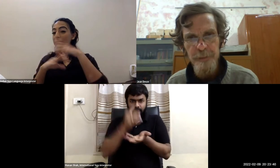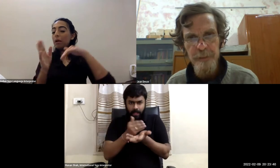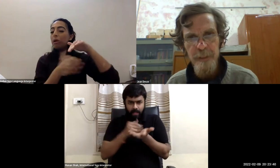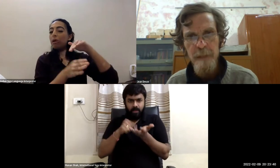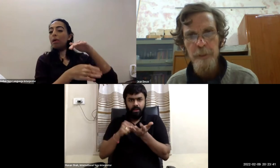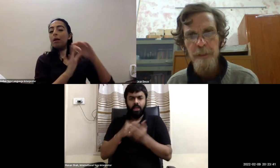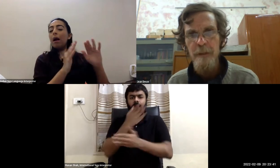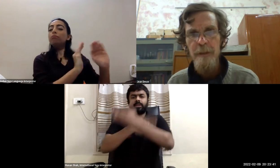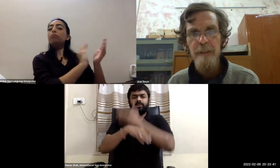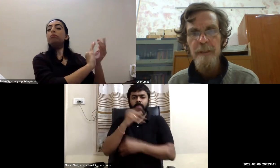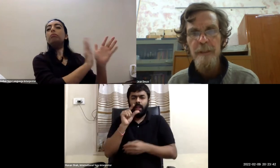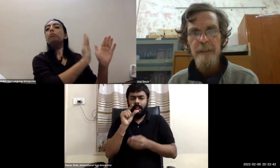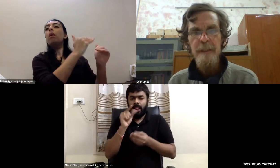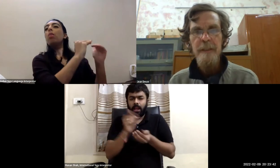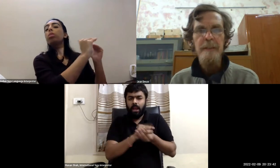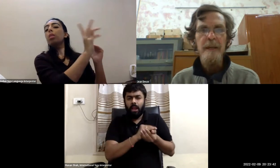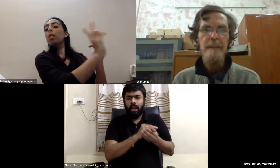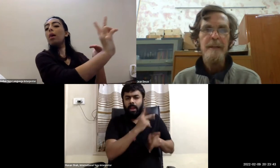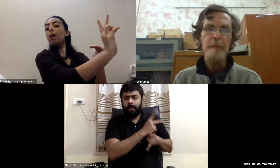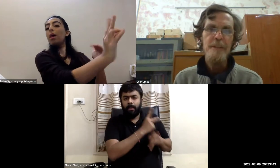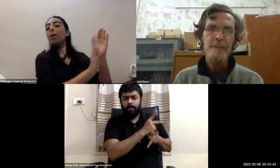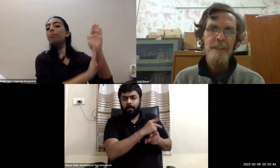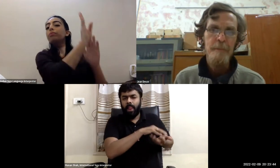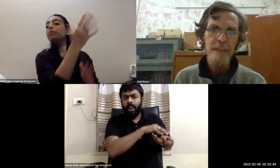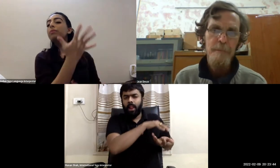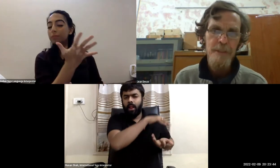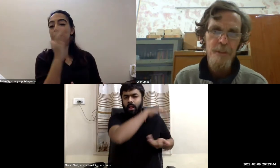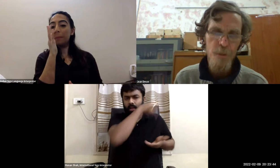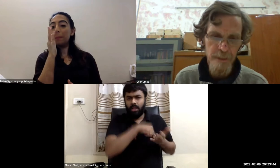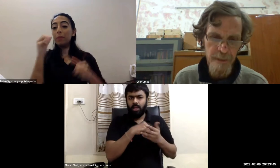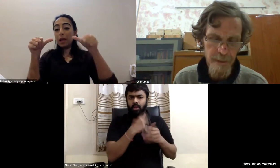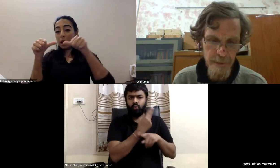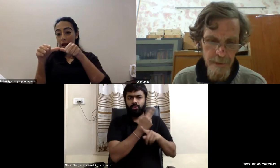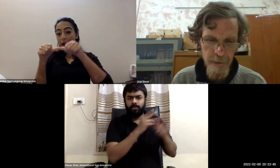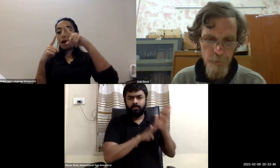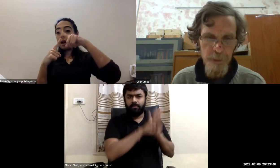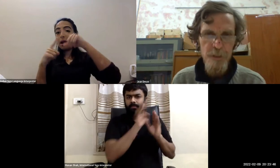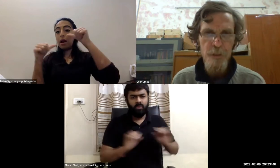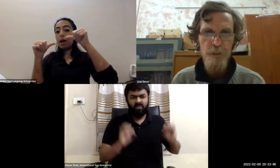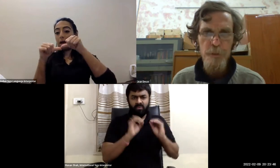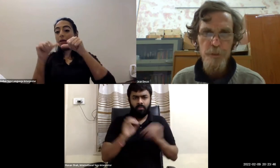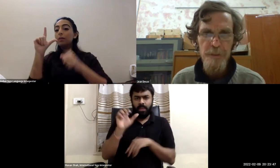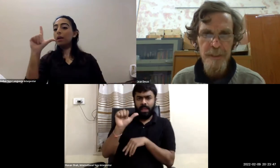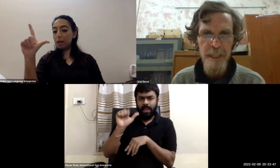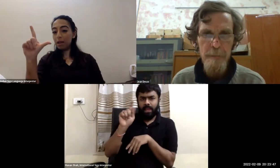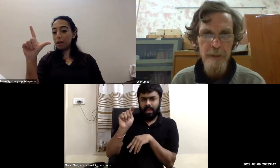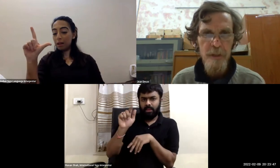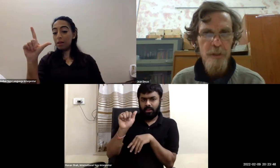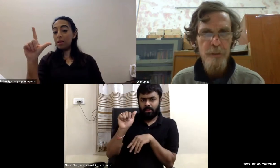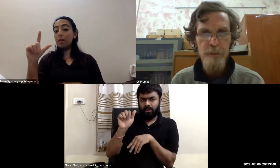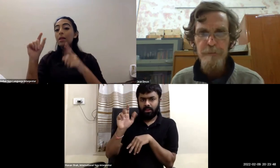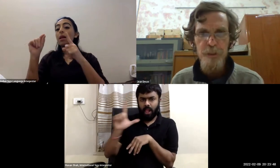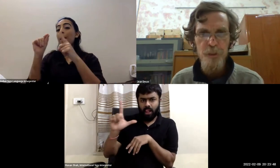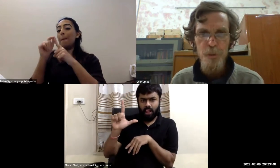schemes in particular the atal pension scheme which is a contributory scheme